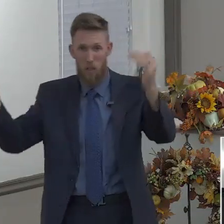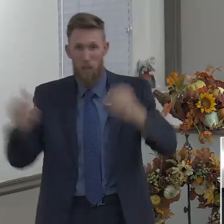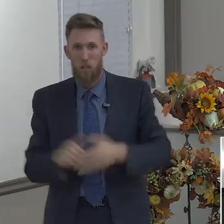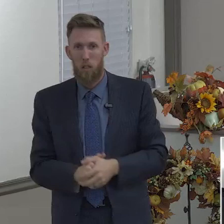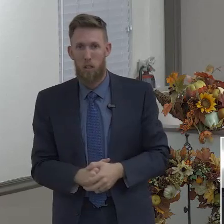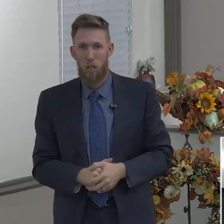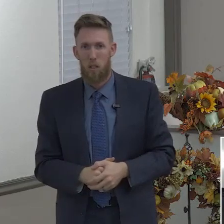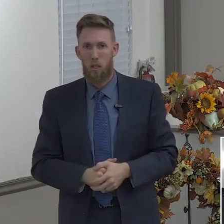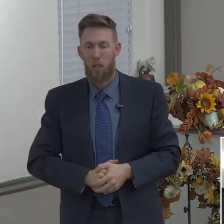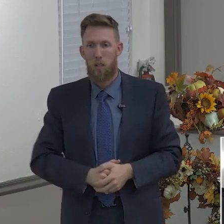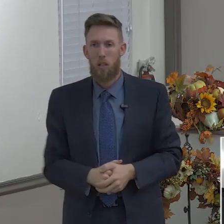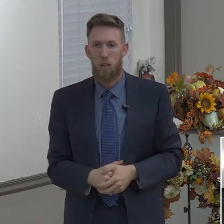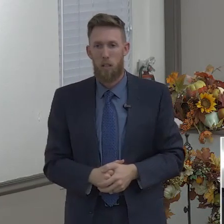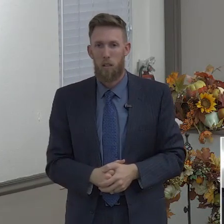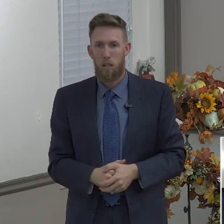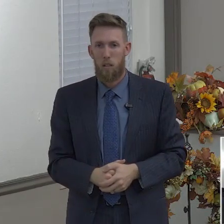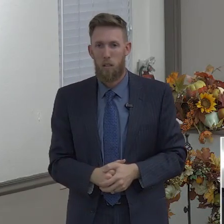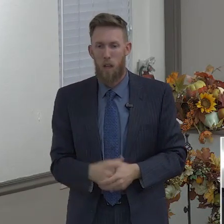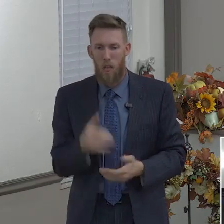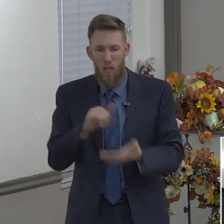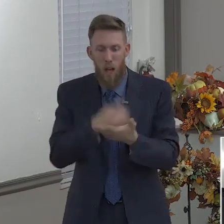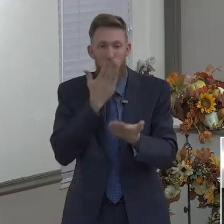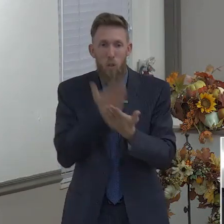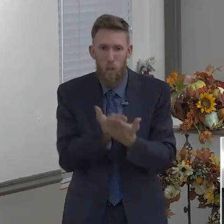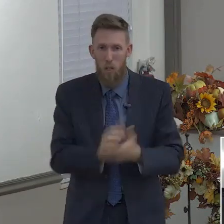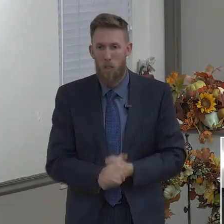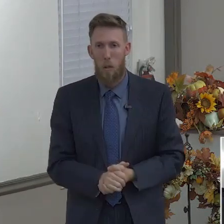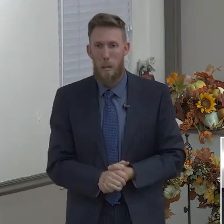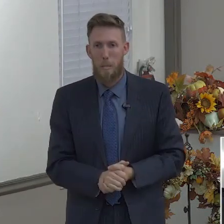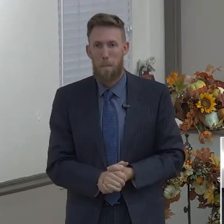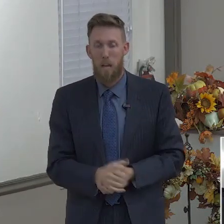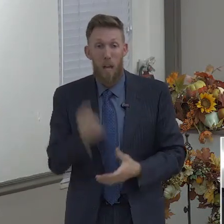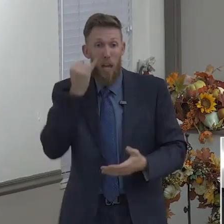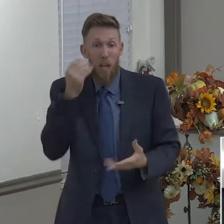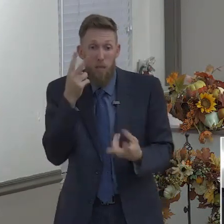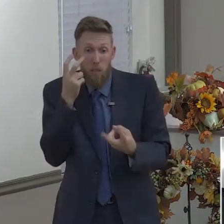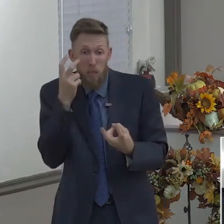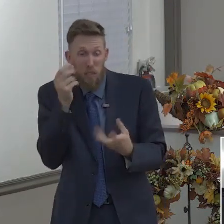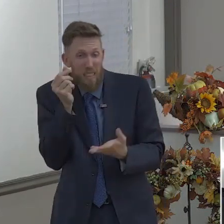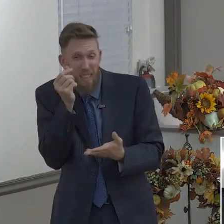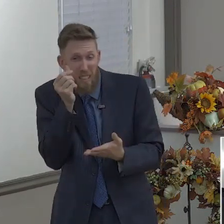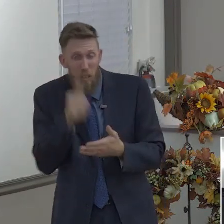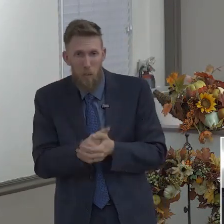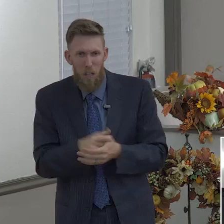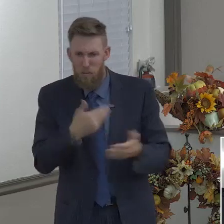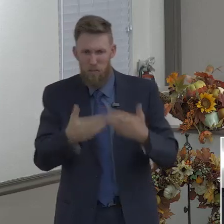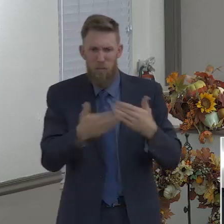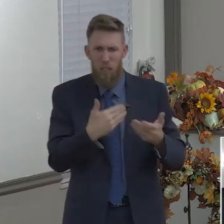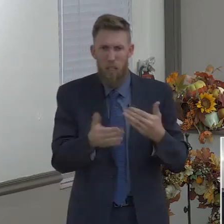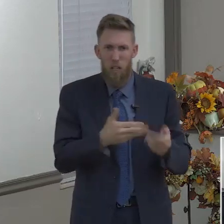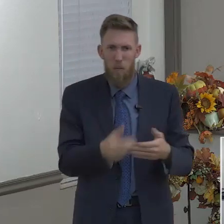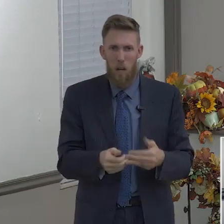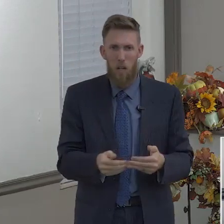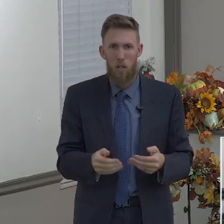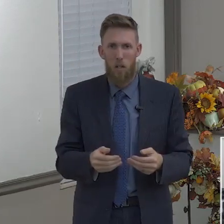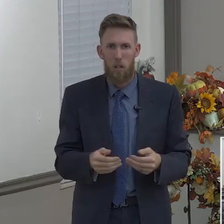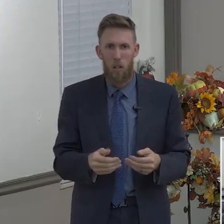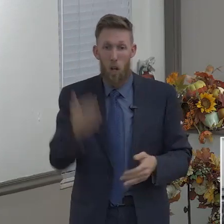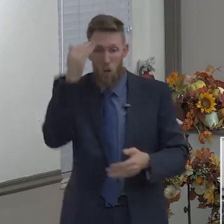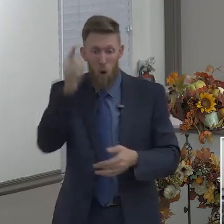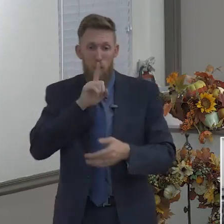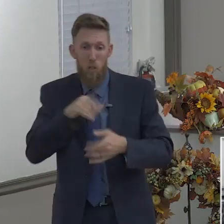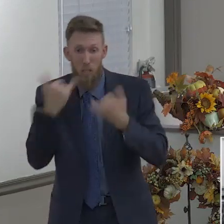I don't care if you call it reassurance of your salvation. I don't care what you call it. Just get your salvation settled. Well, I think I got saved when I was a kid.